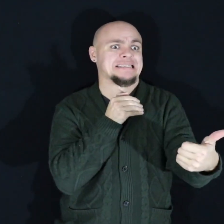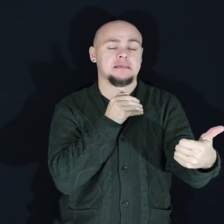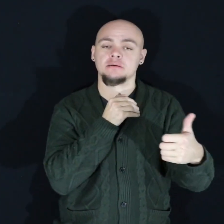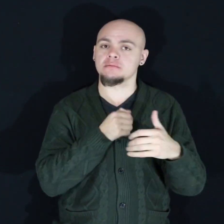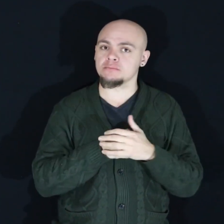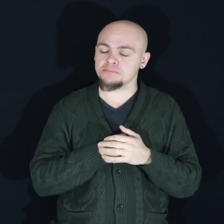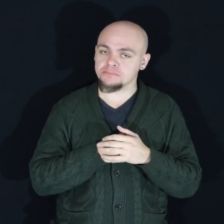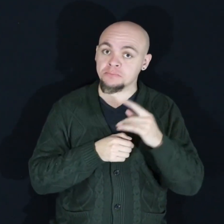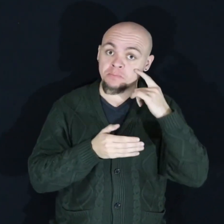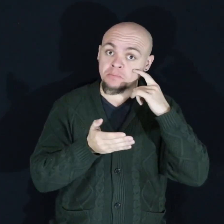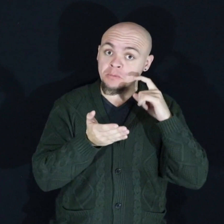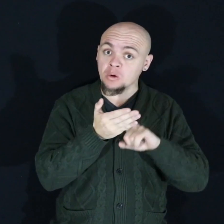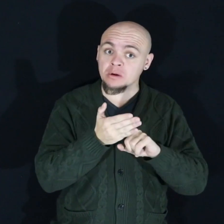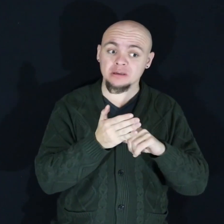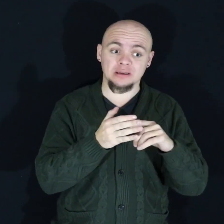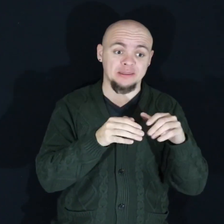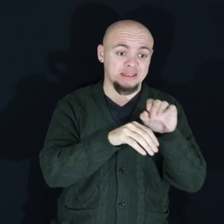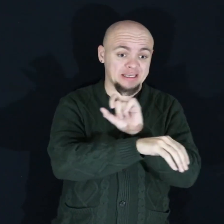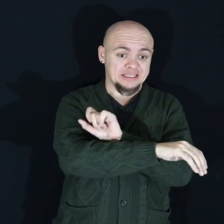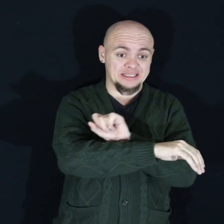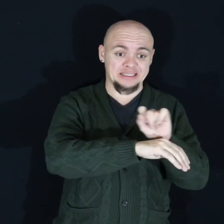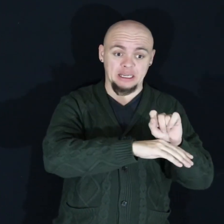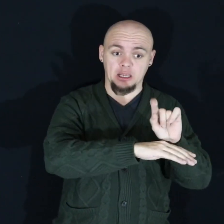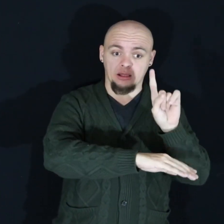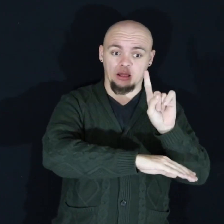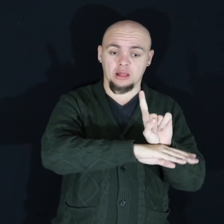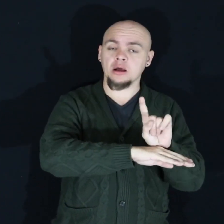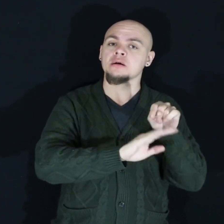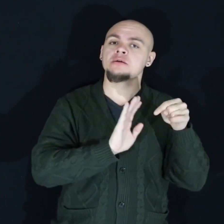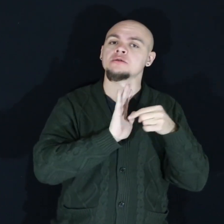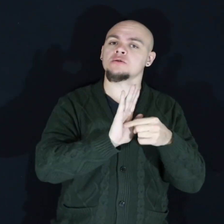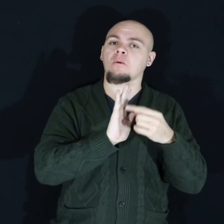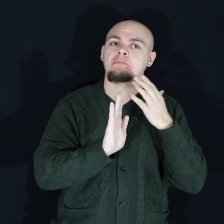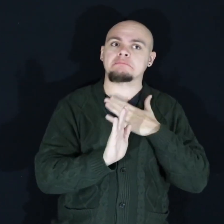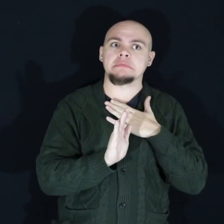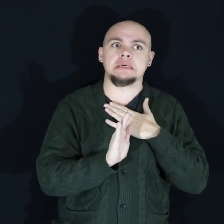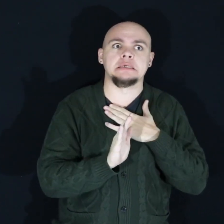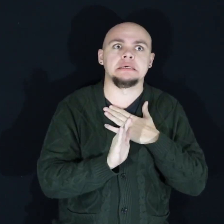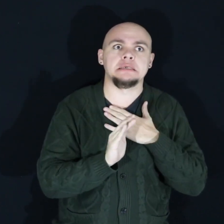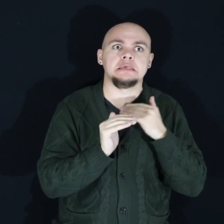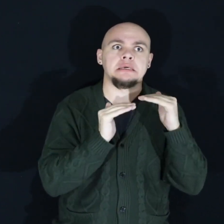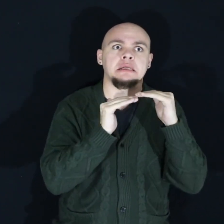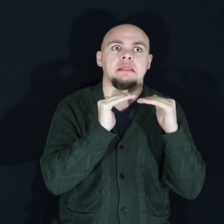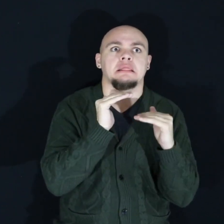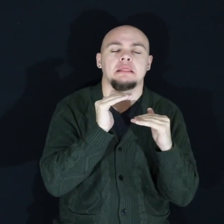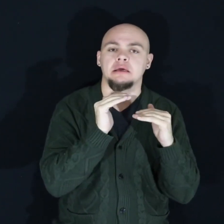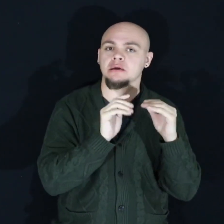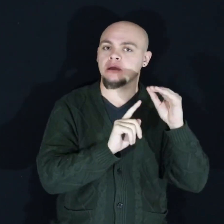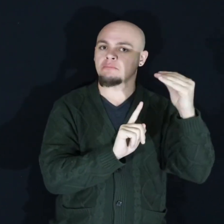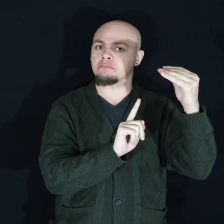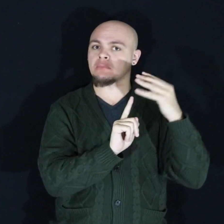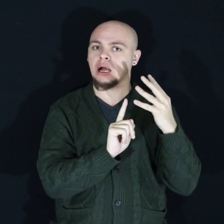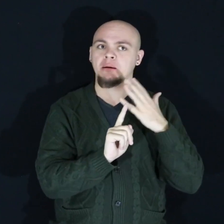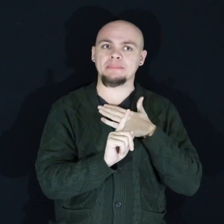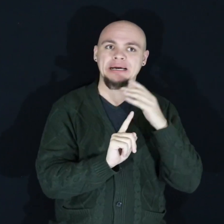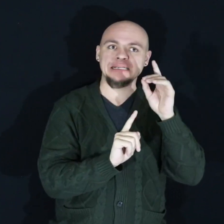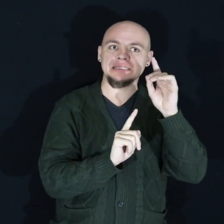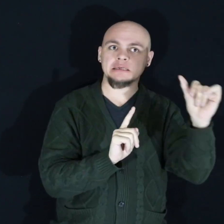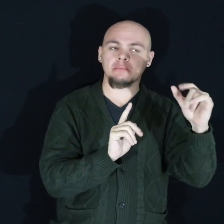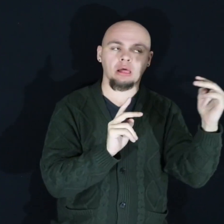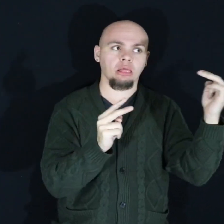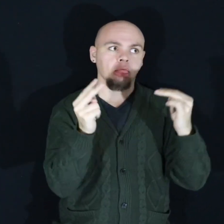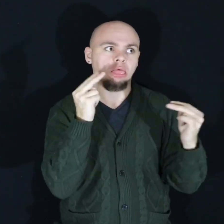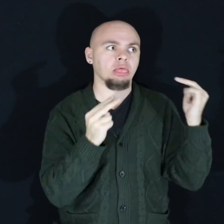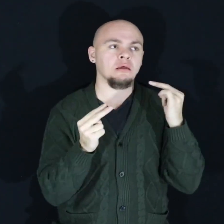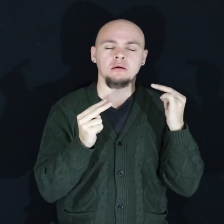I realized the stage became an identity of my inadequacies a spotlight for my disability be seen by